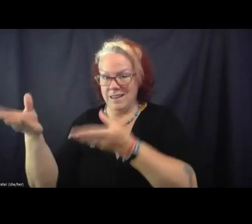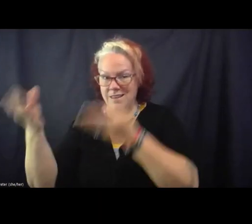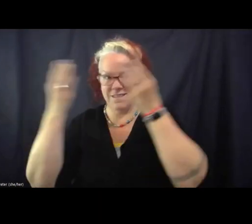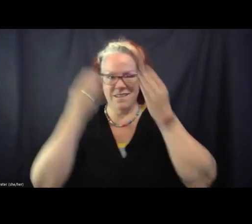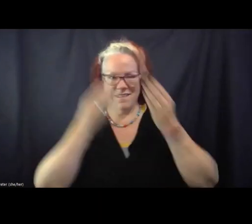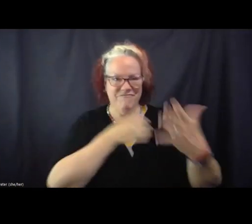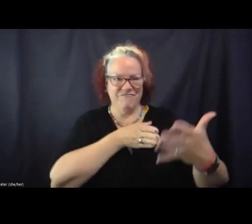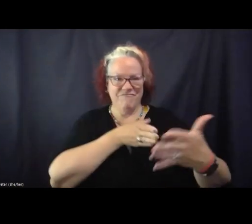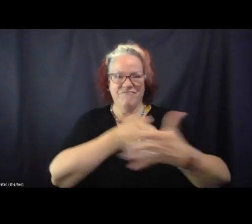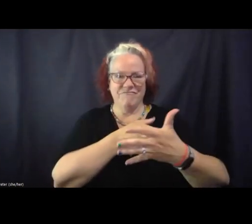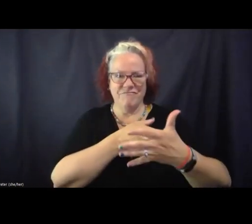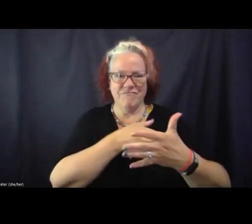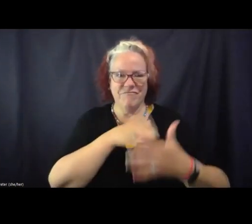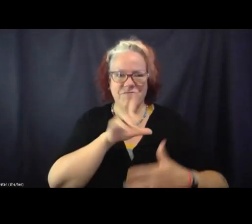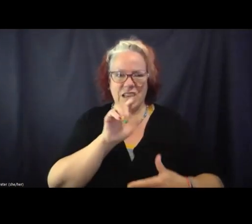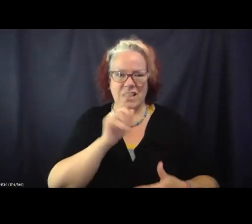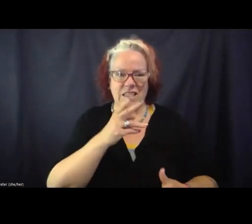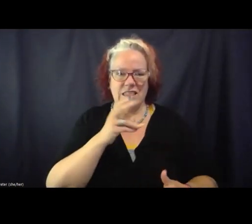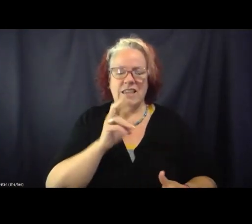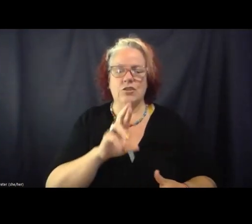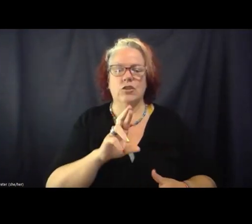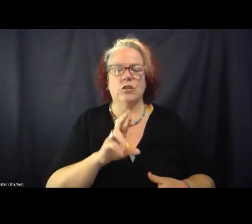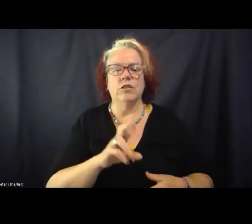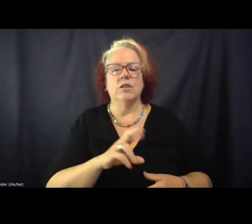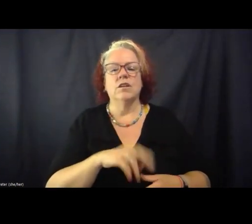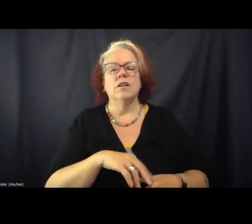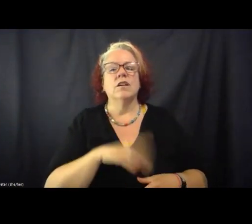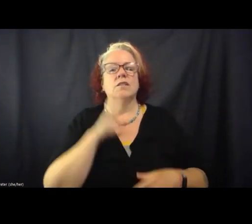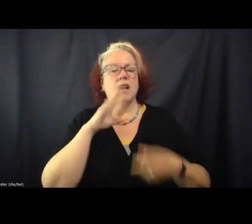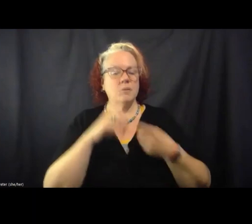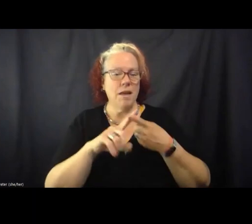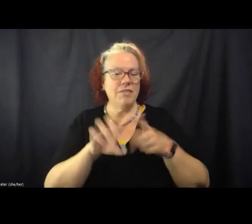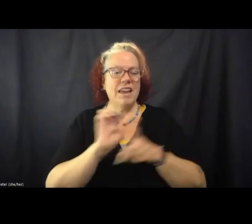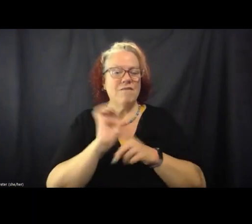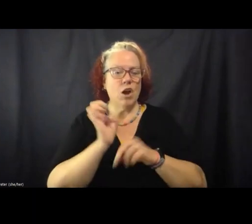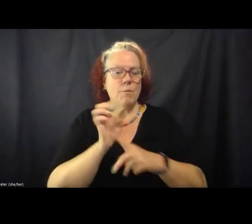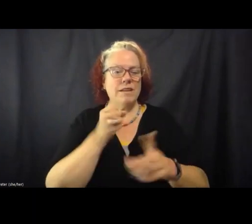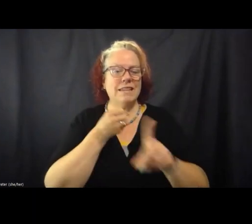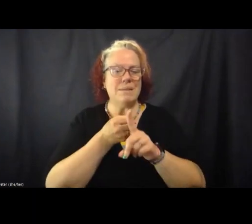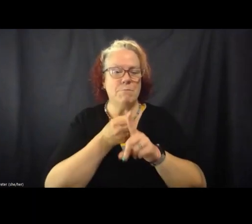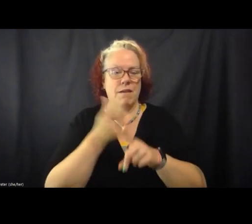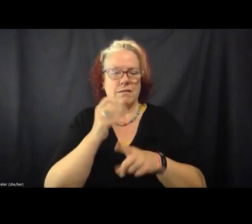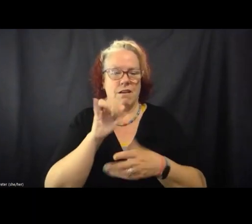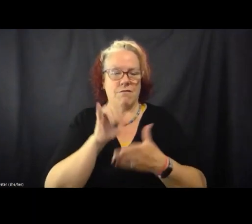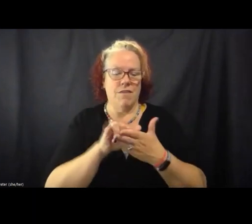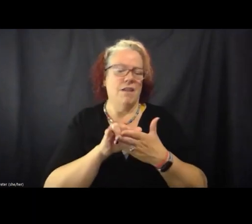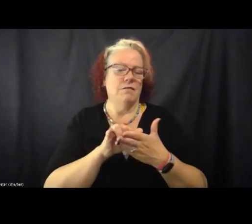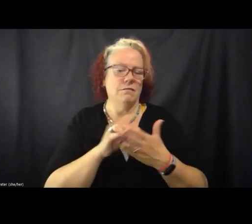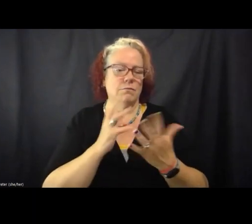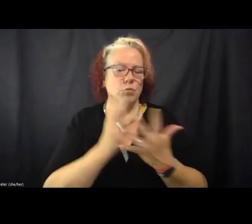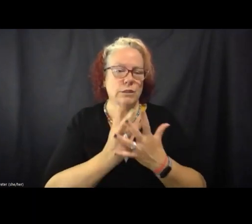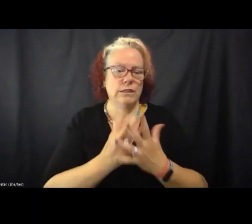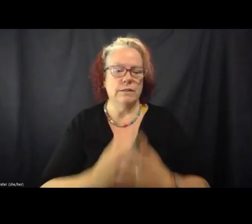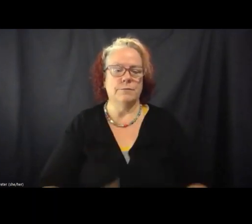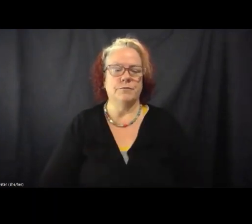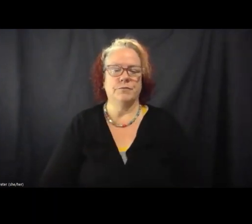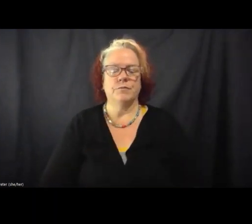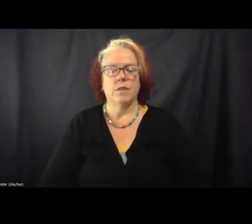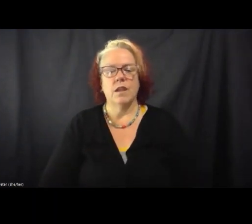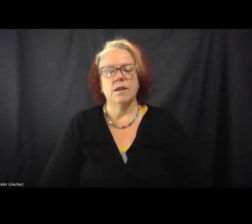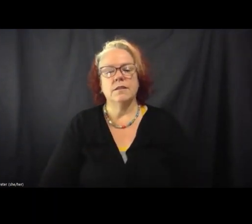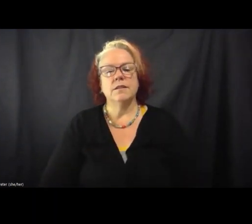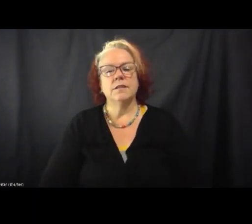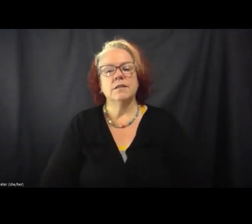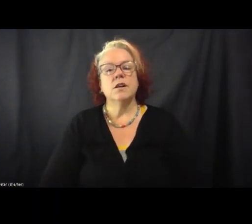targeting the environmental, the potential environmental impact of the prison in Letcher County, challenging